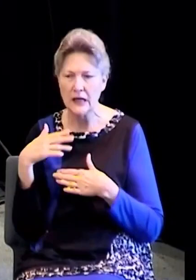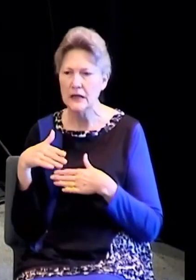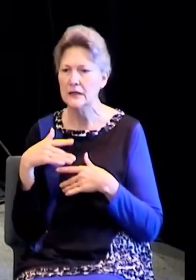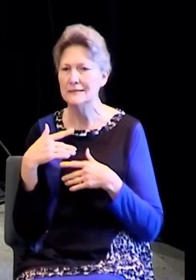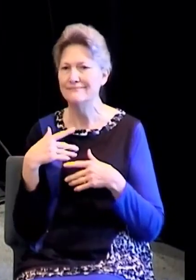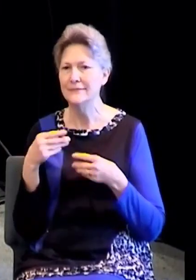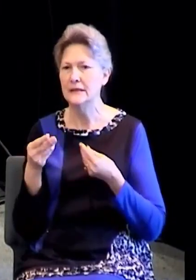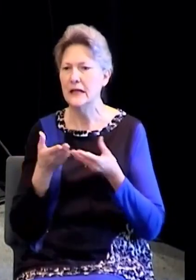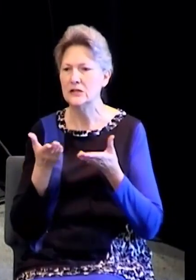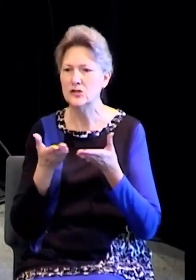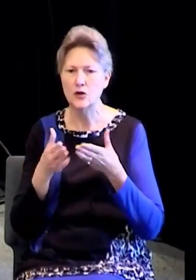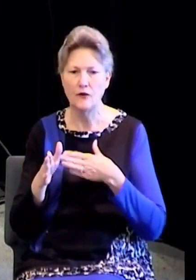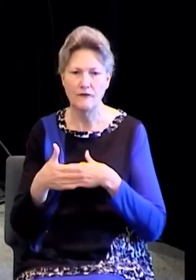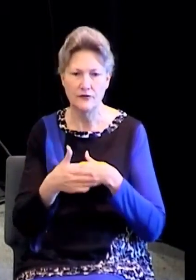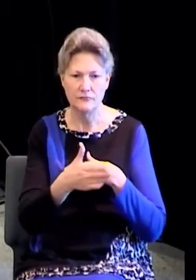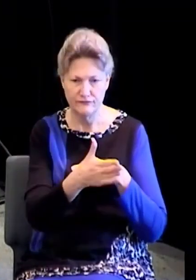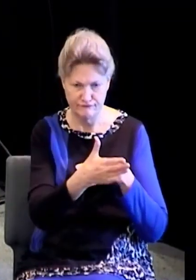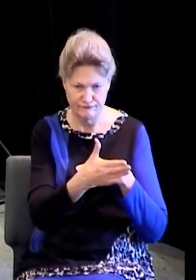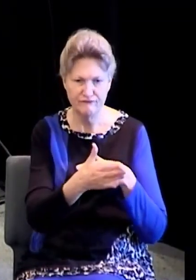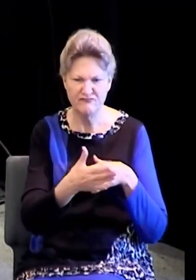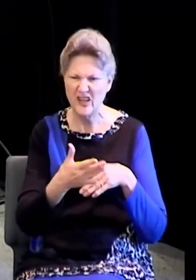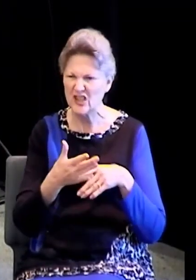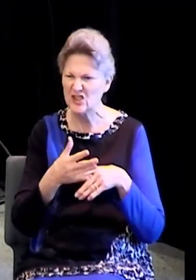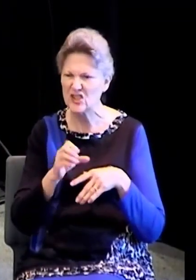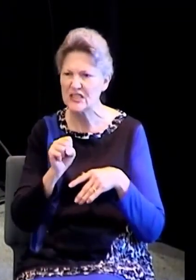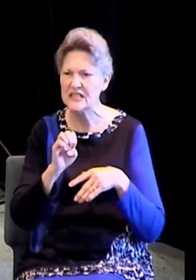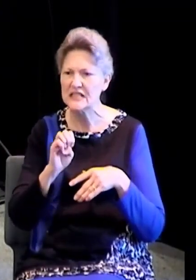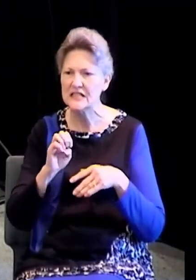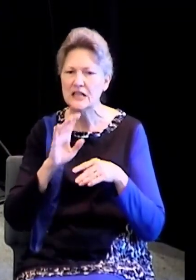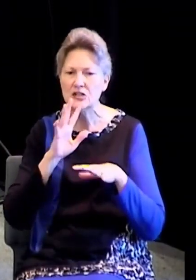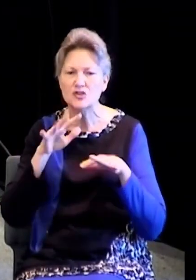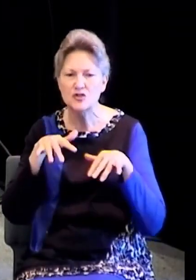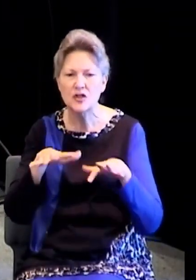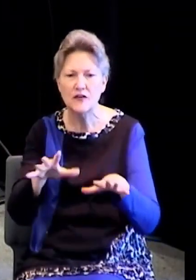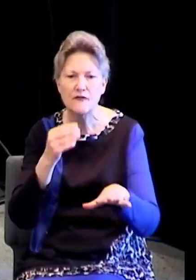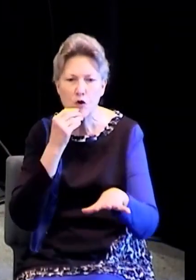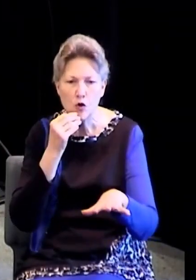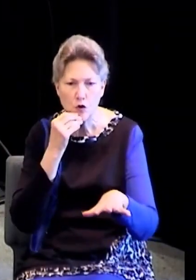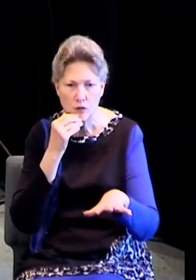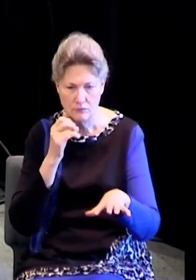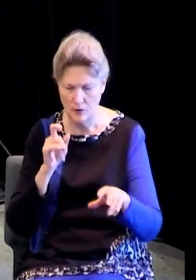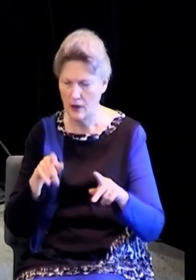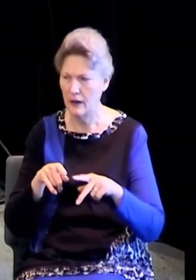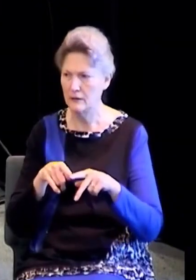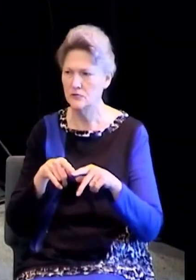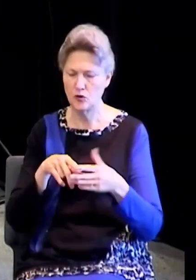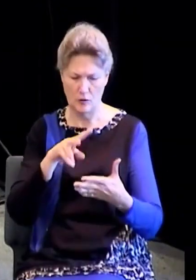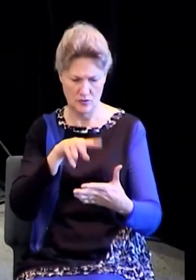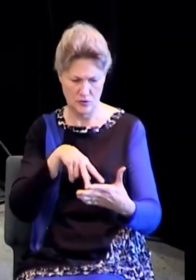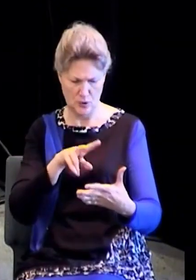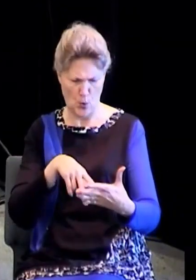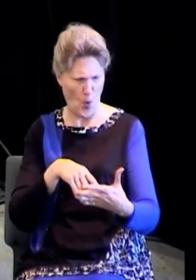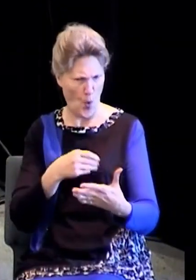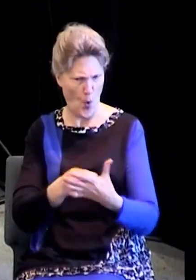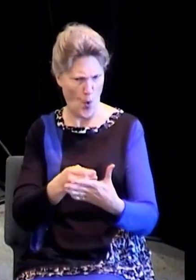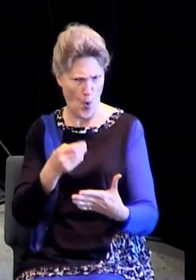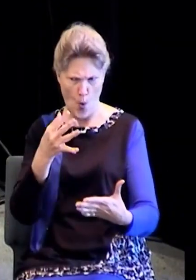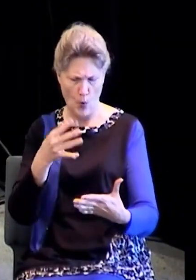normal Long John Silver's. And I decided, as I looked over the menu, I want